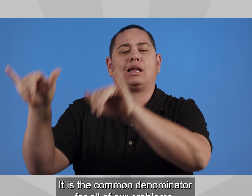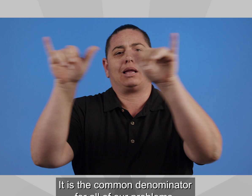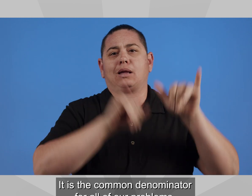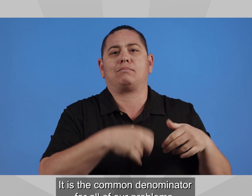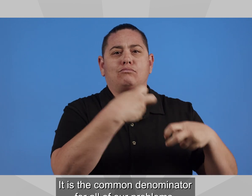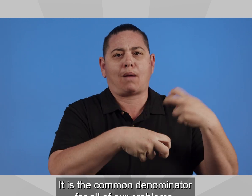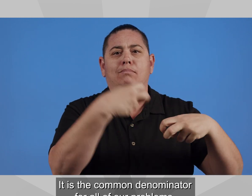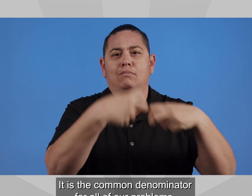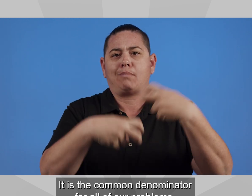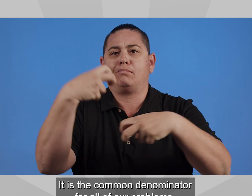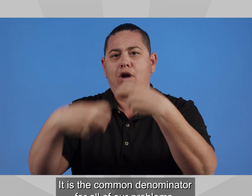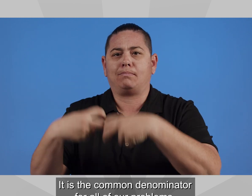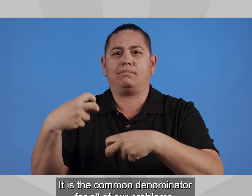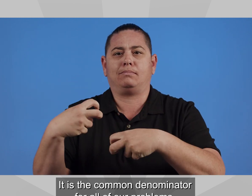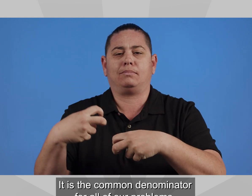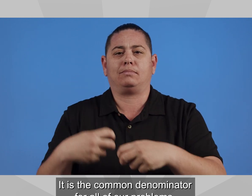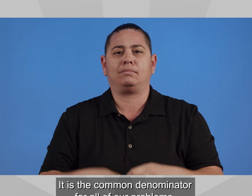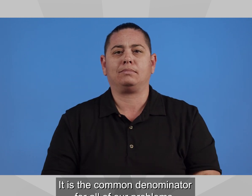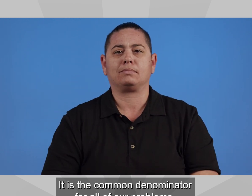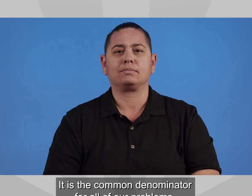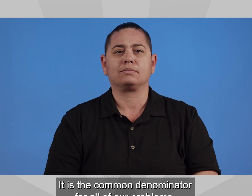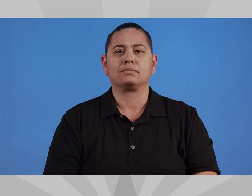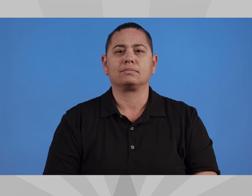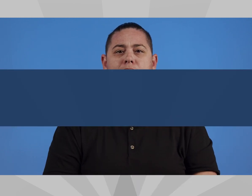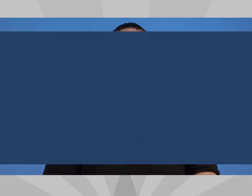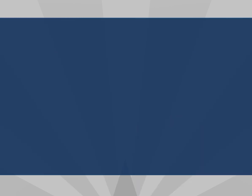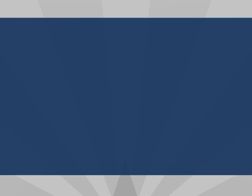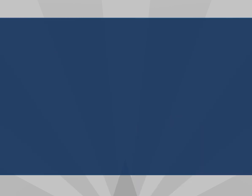It is the common denominator for all of our problems.